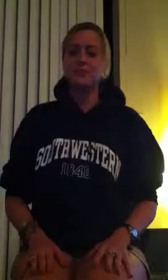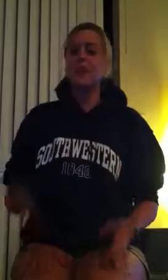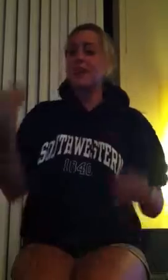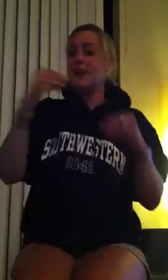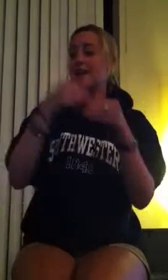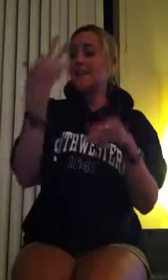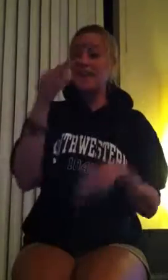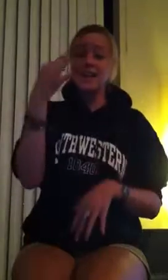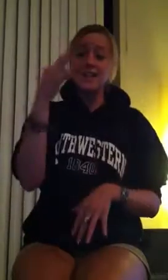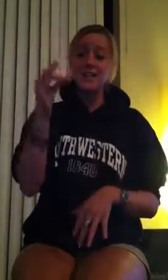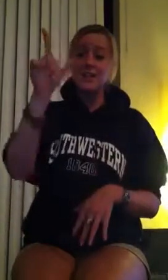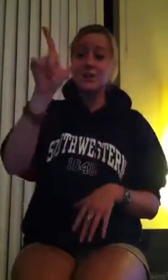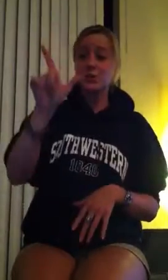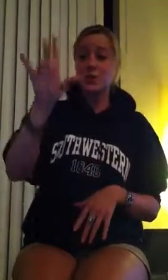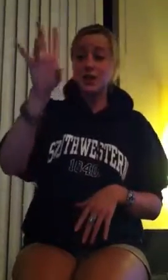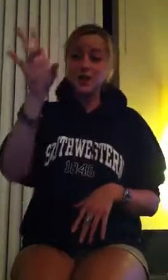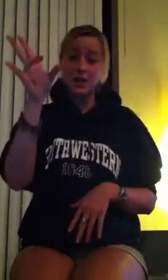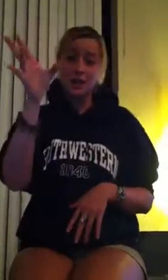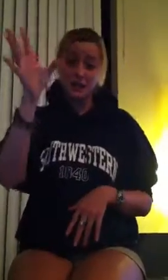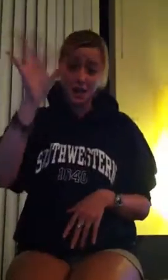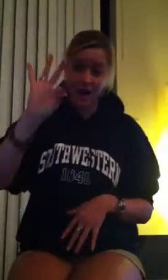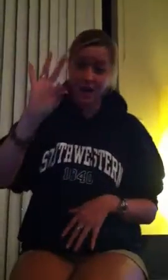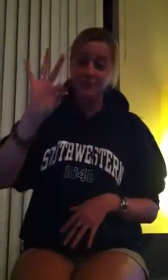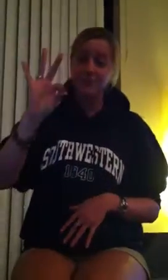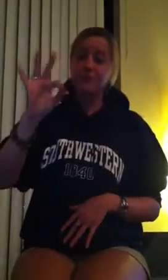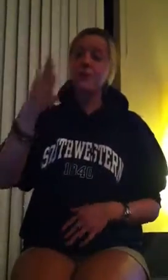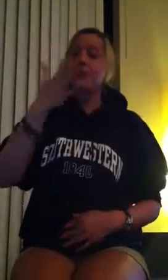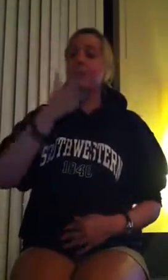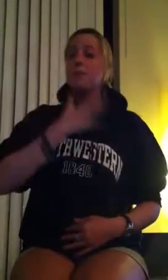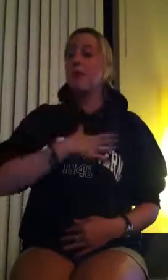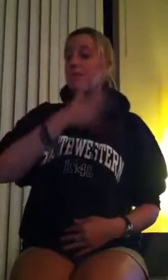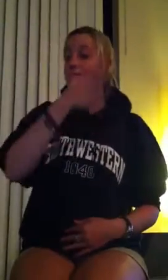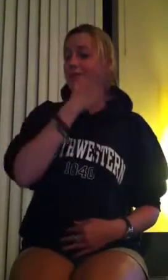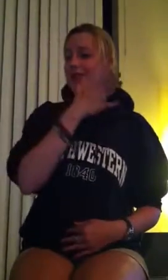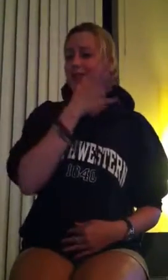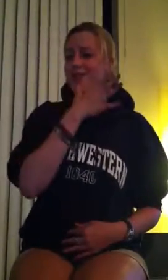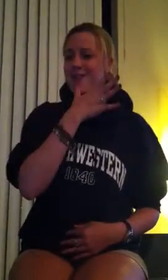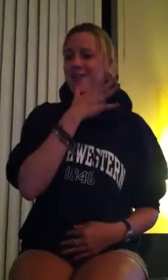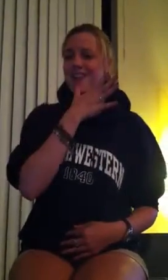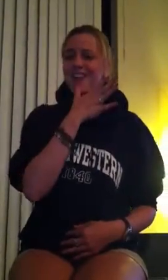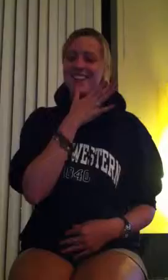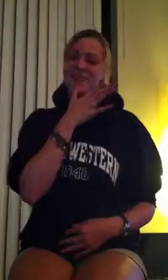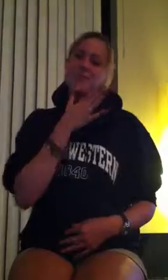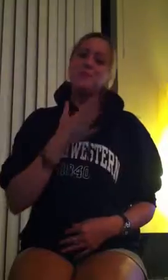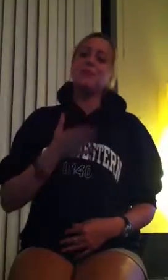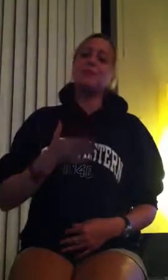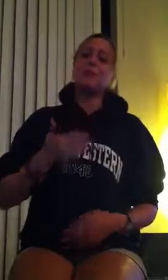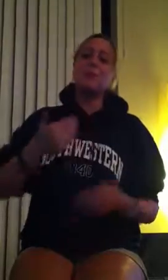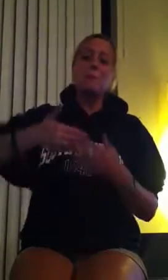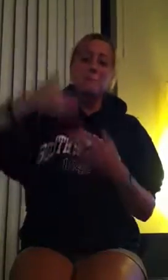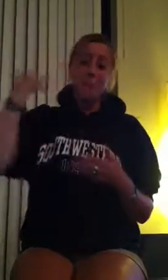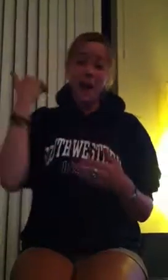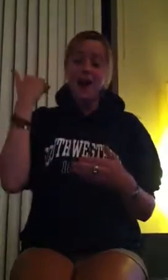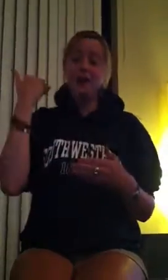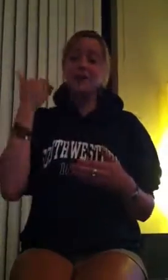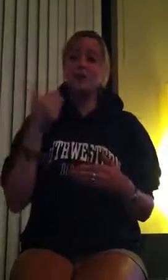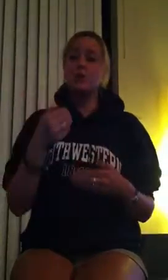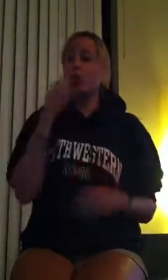my father went back to the old country, to Alexandria, Egypt,